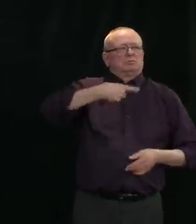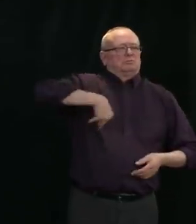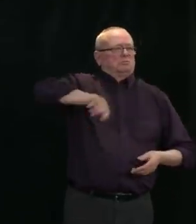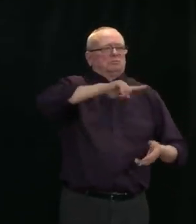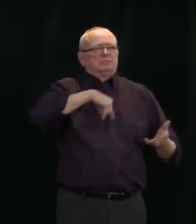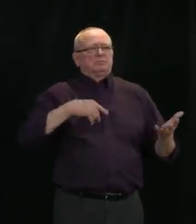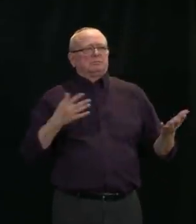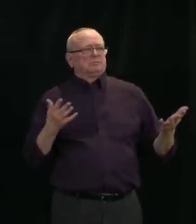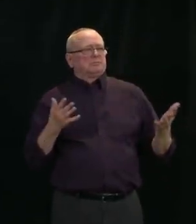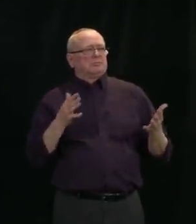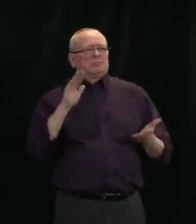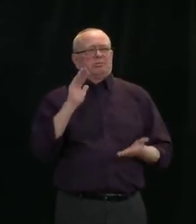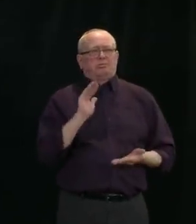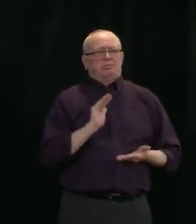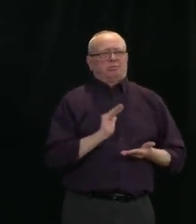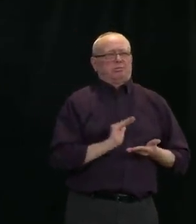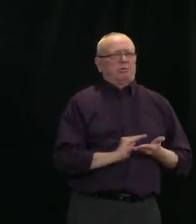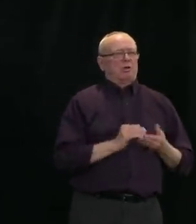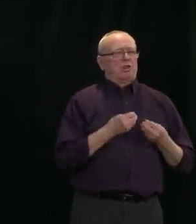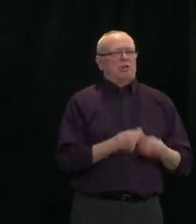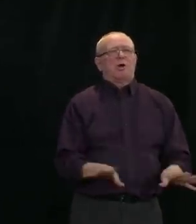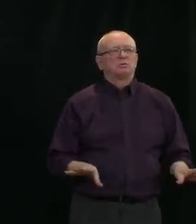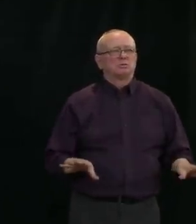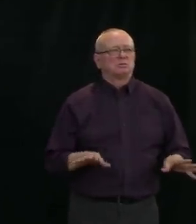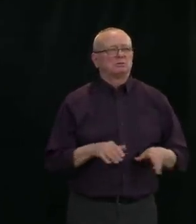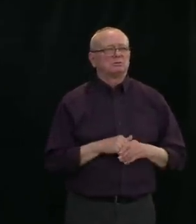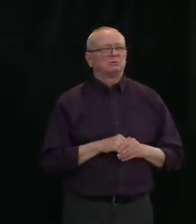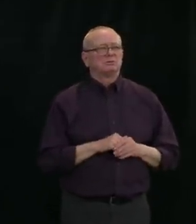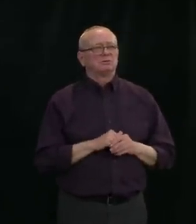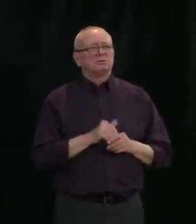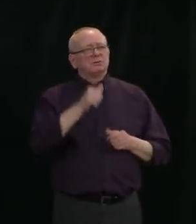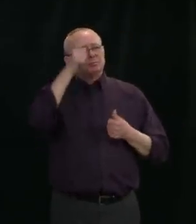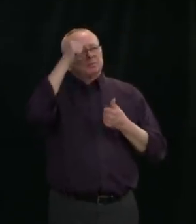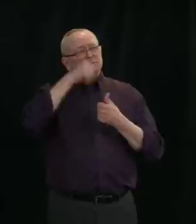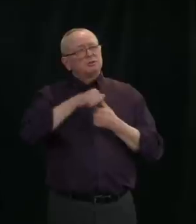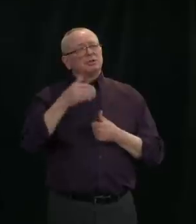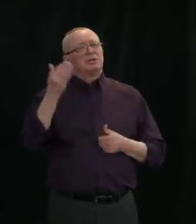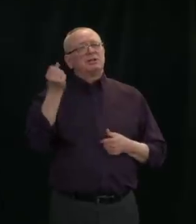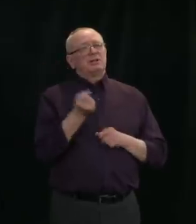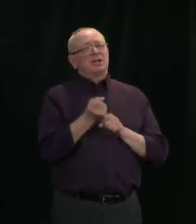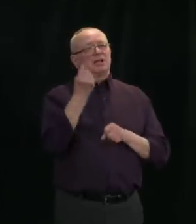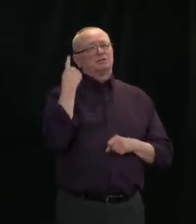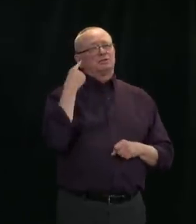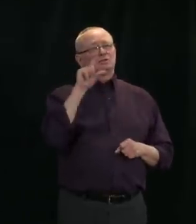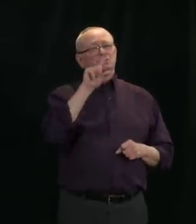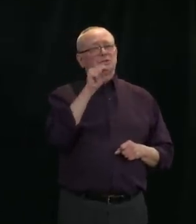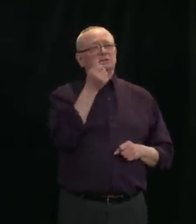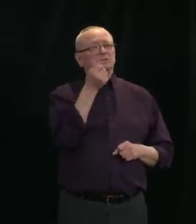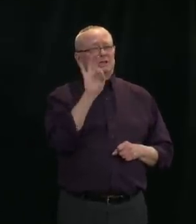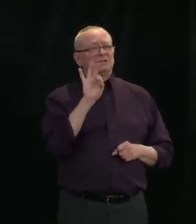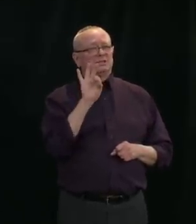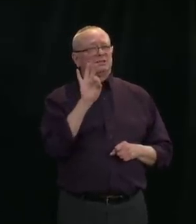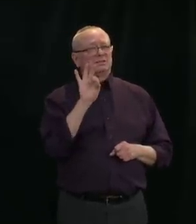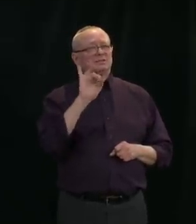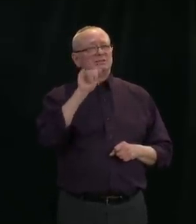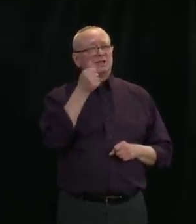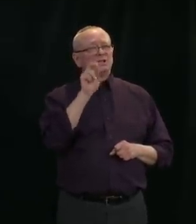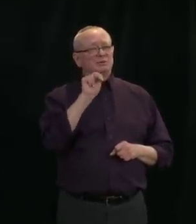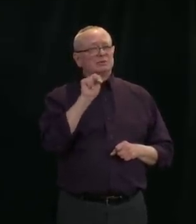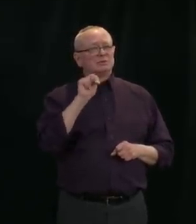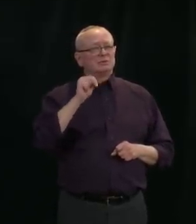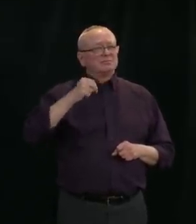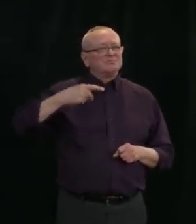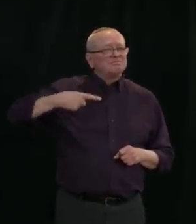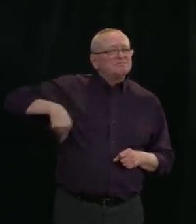imposed curtailment on our production back in January of last year. So we've already been in curtailment.